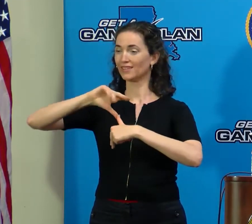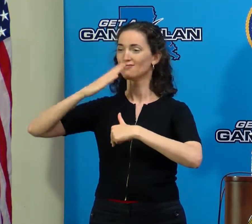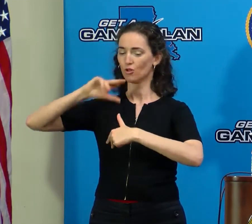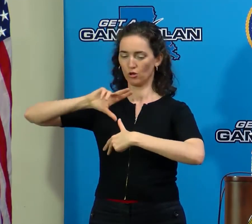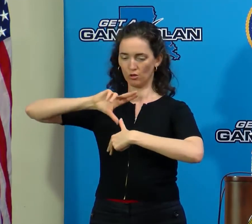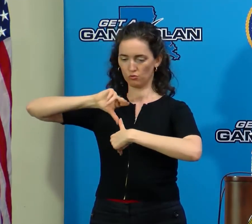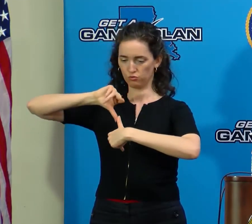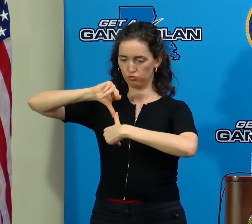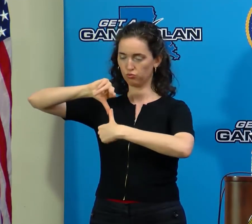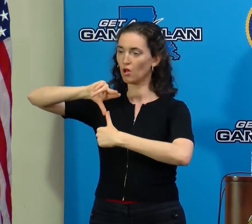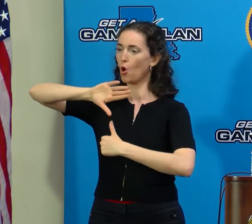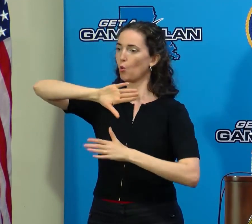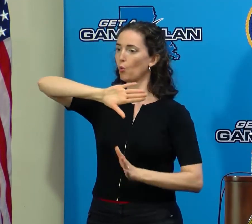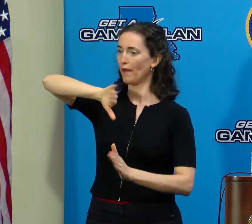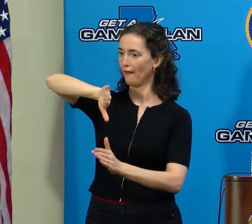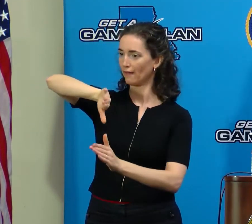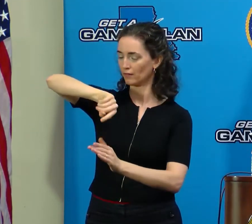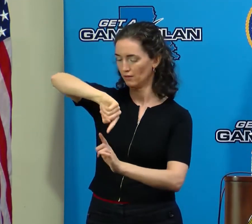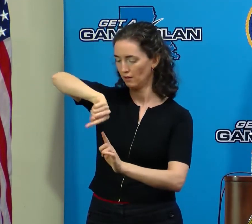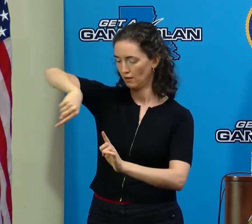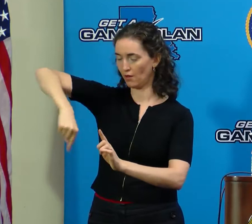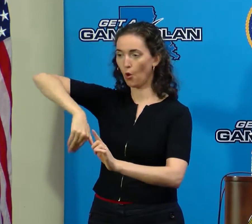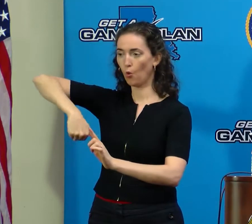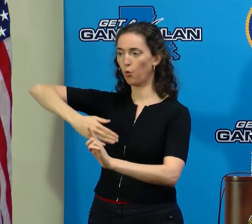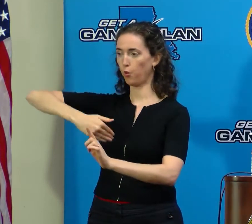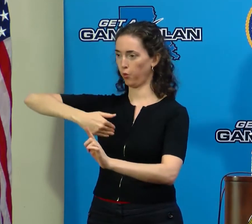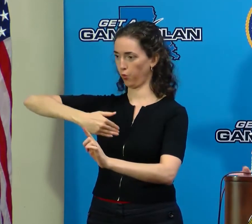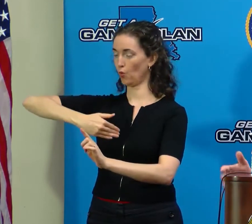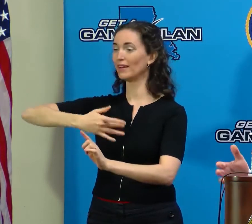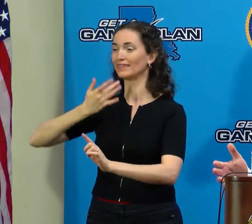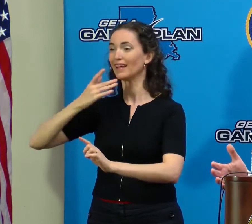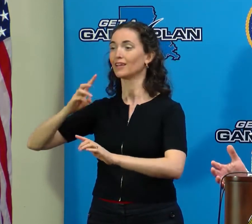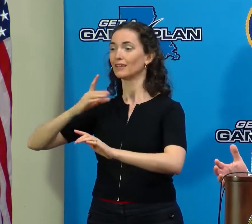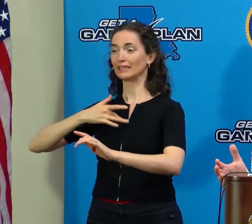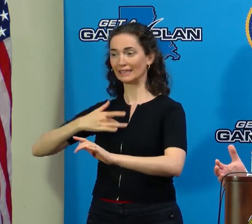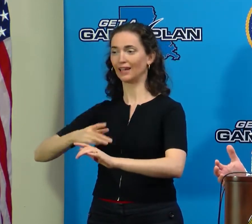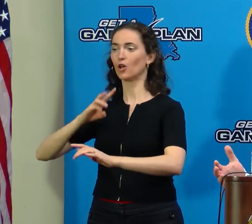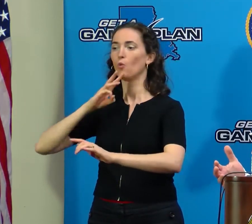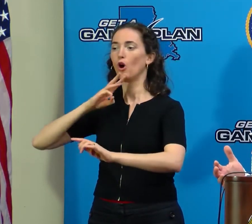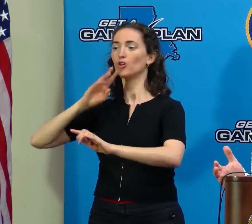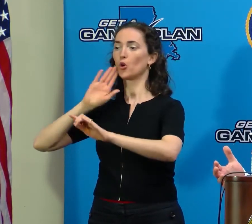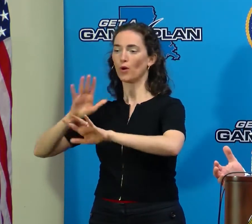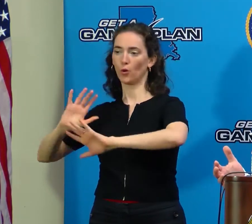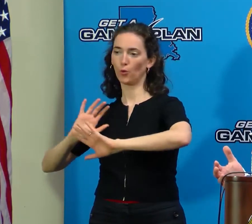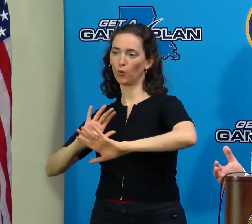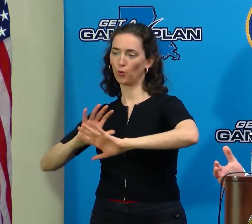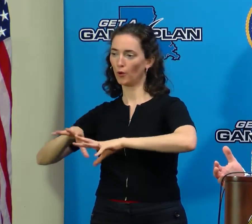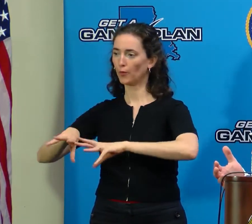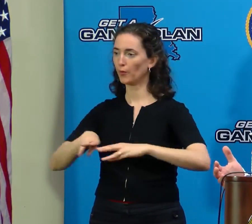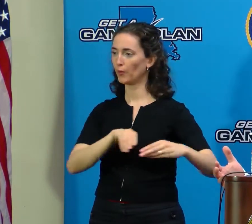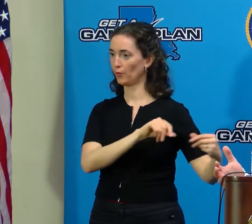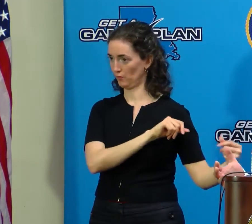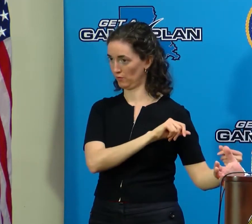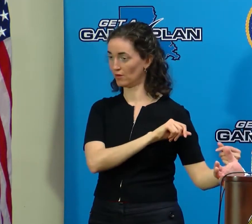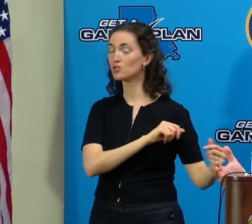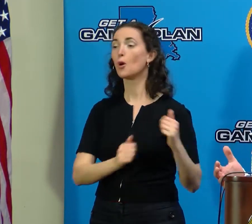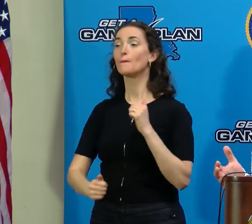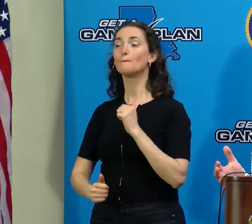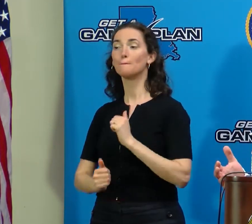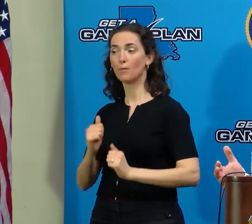it in, and we saw that happen. And so in most places, the water began receding